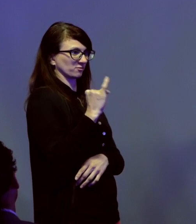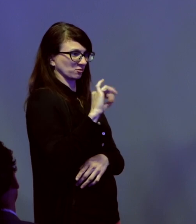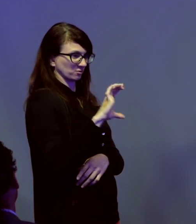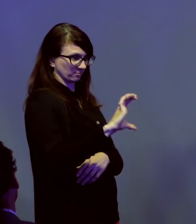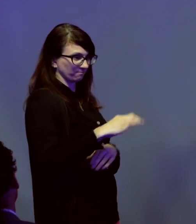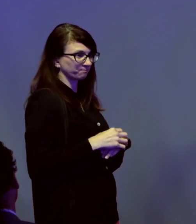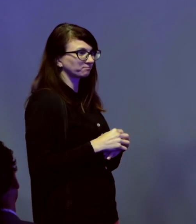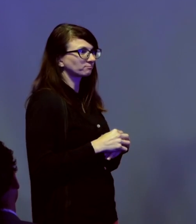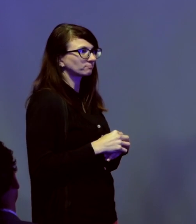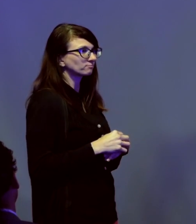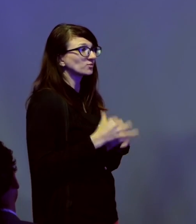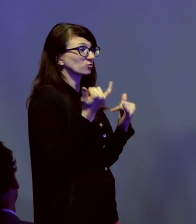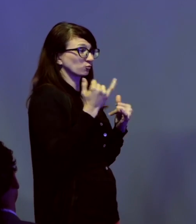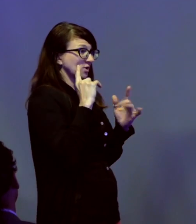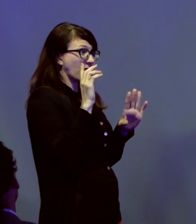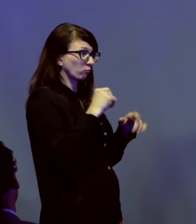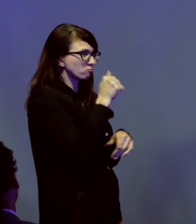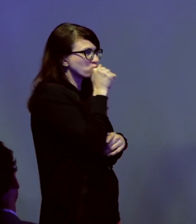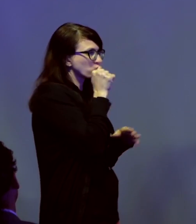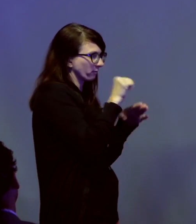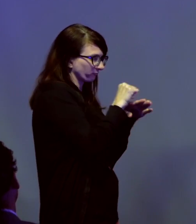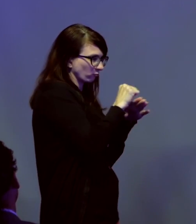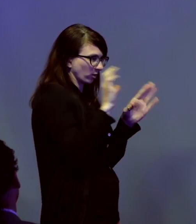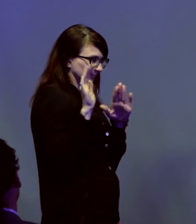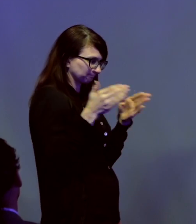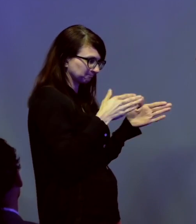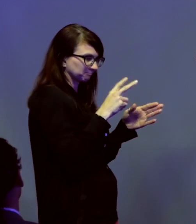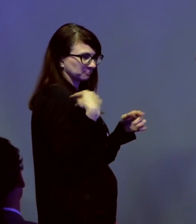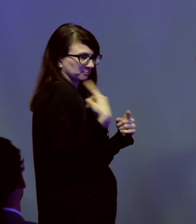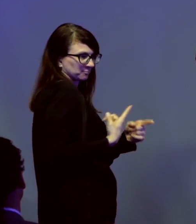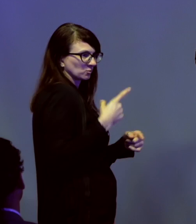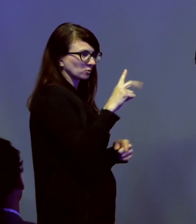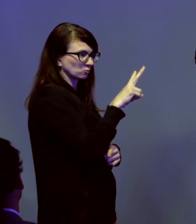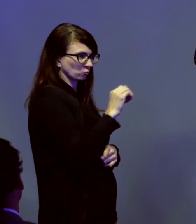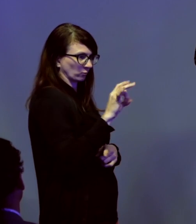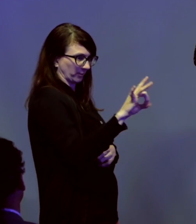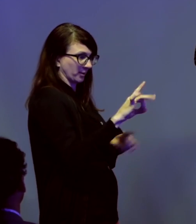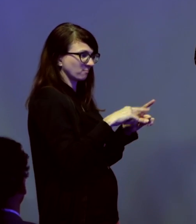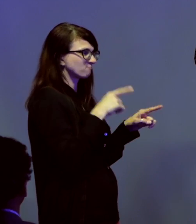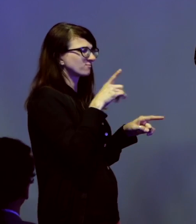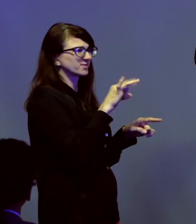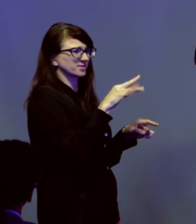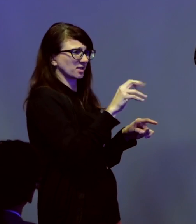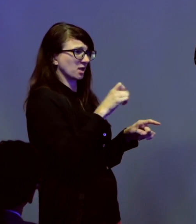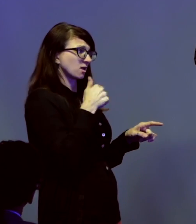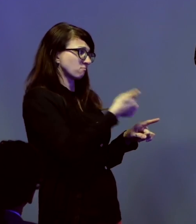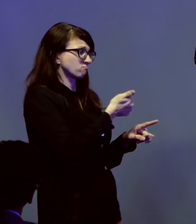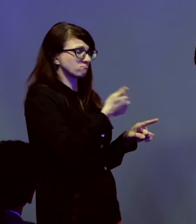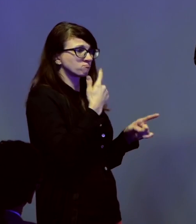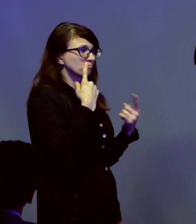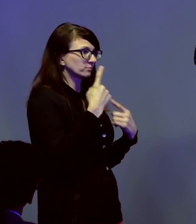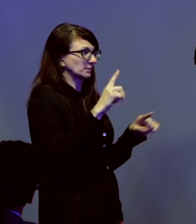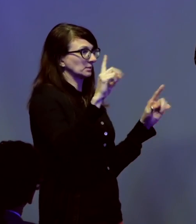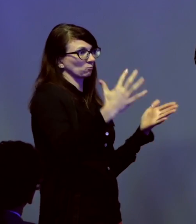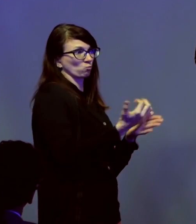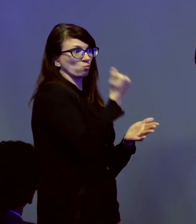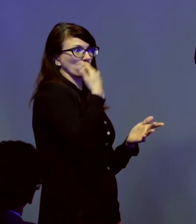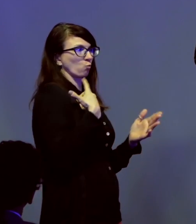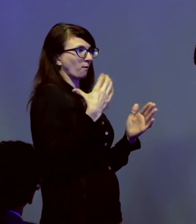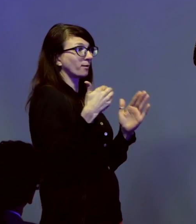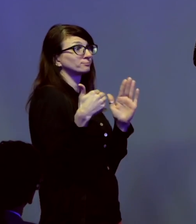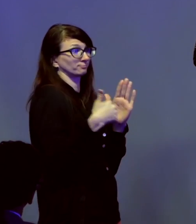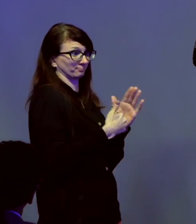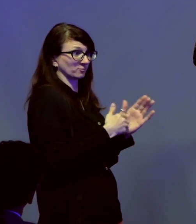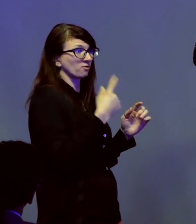returning to private practice in 2008, Diane has successfully handled dozens of cases for the Fair Housing Justice Center and our clients,